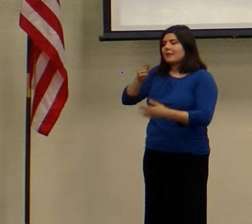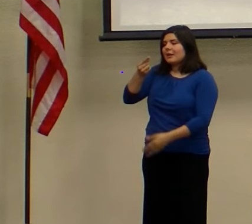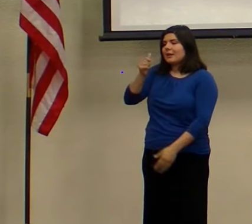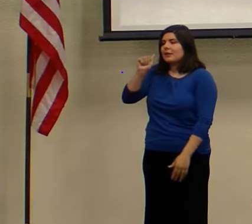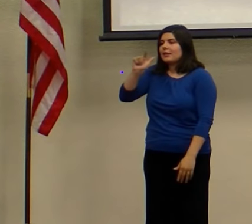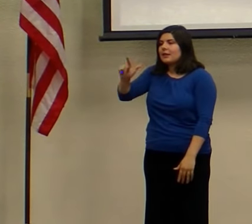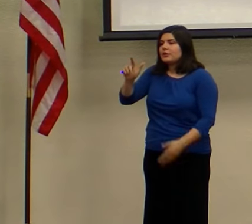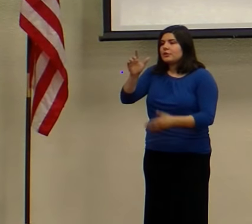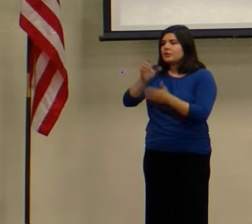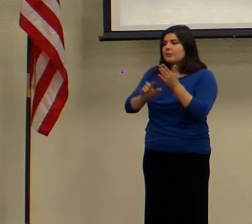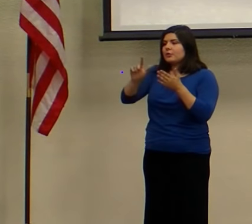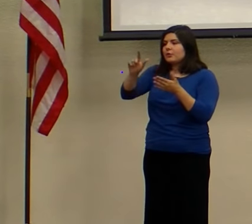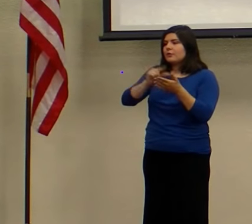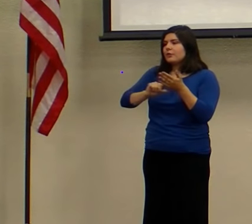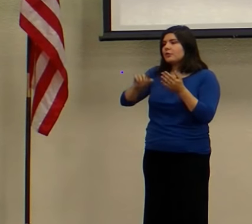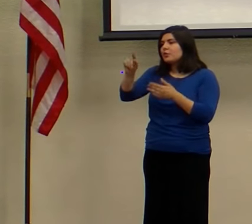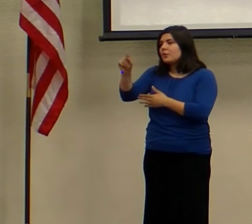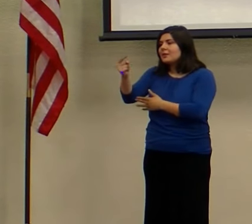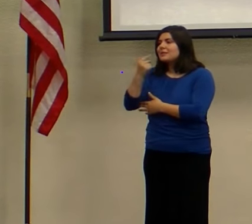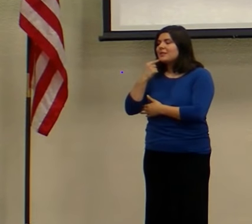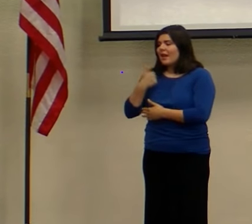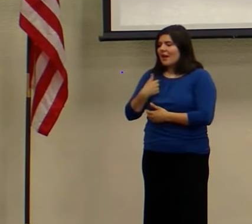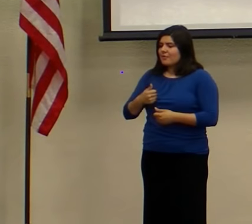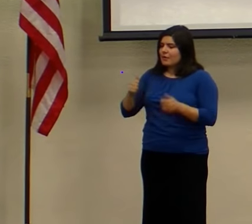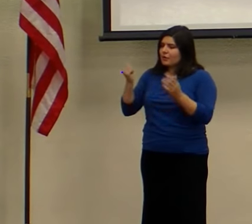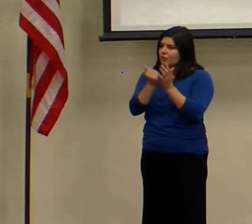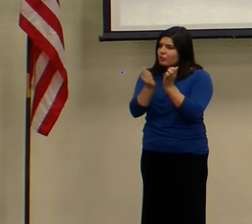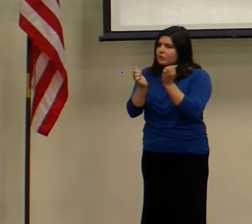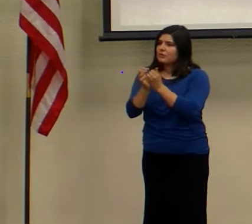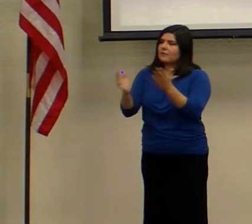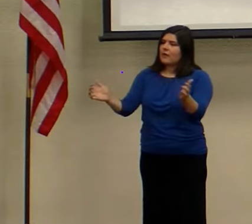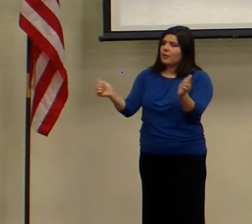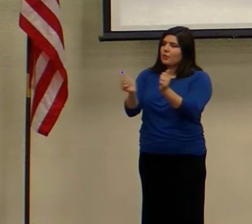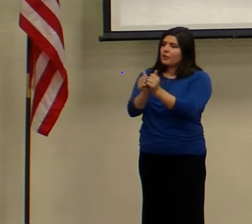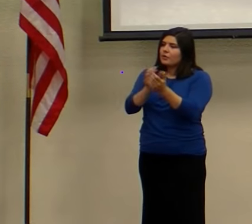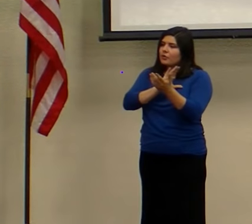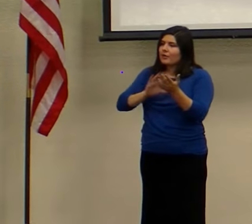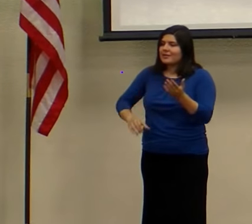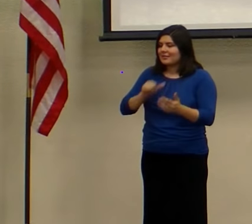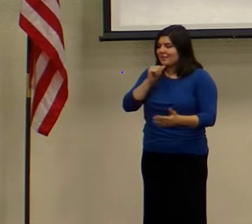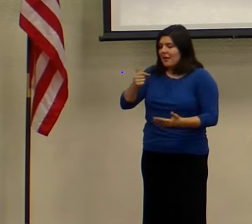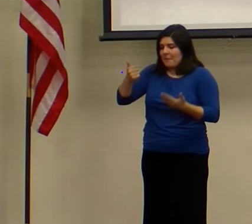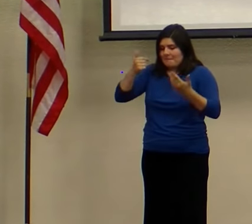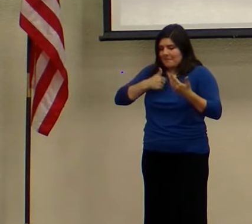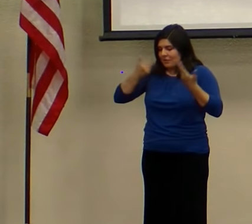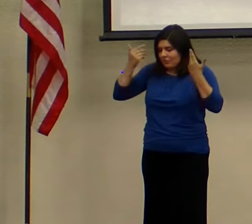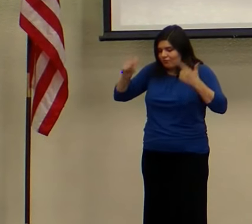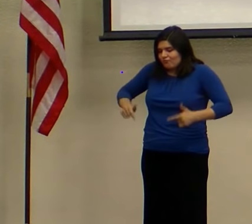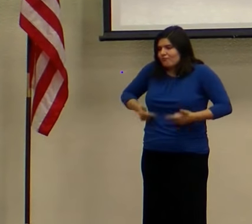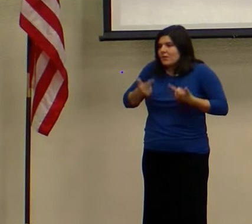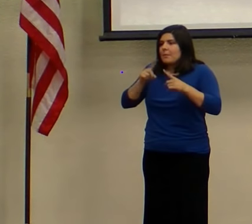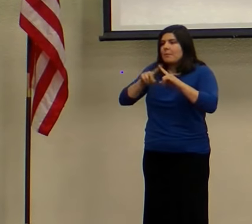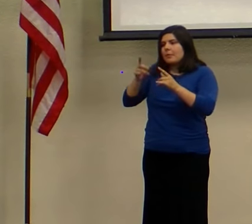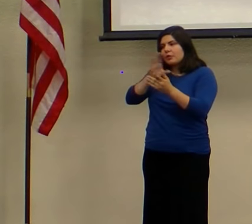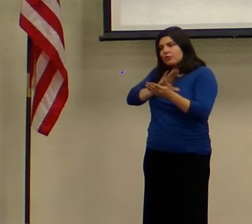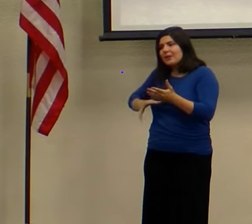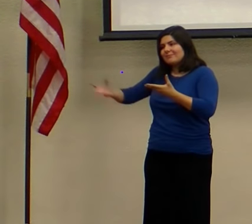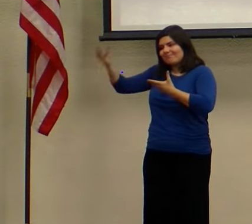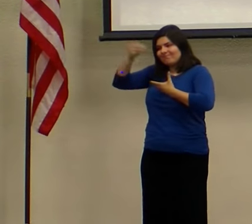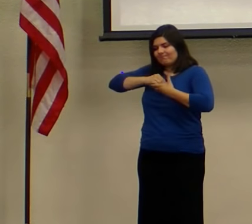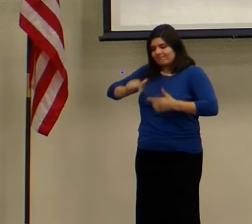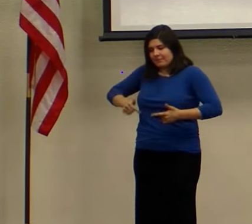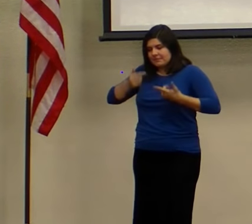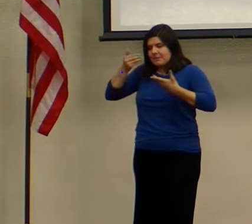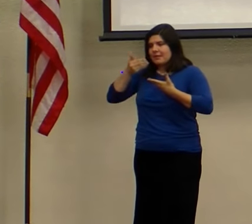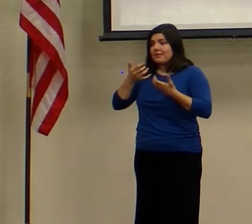2, verse 20 says, I've been crucified with Christ. It's no longer I who live, but Christ who lives within me. The life I